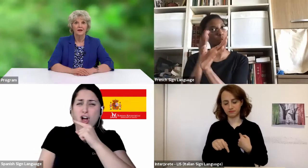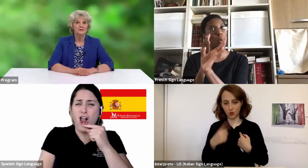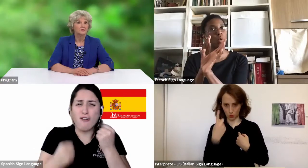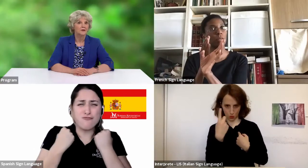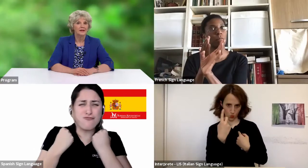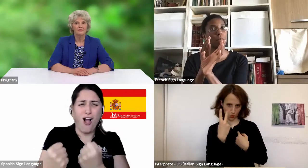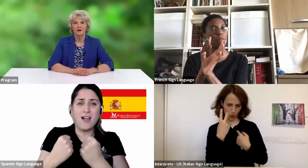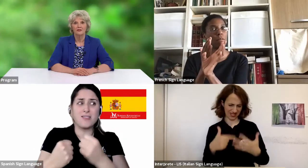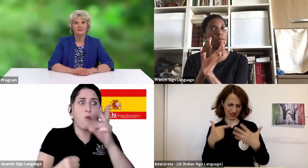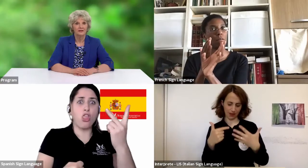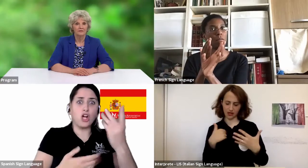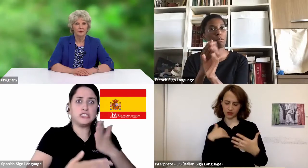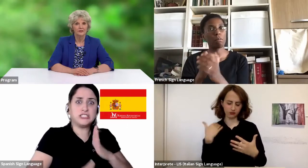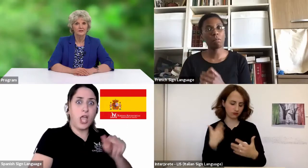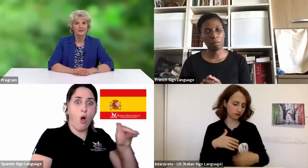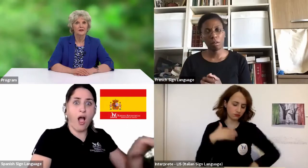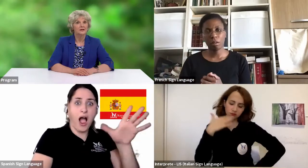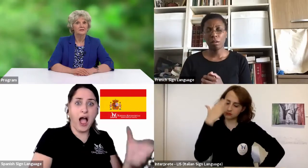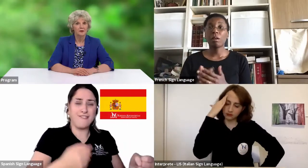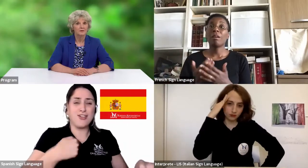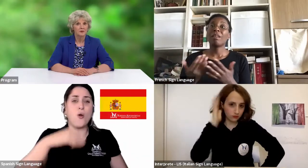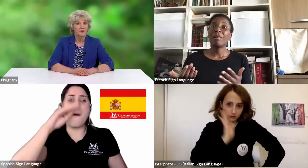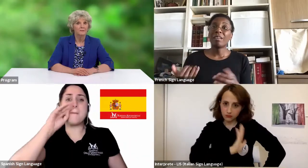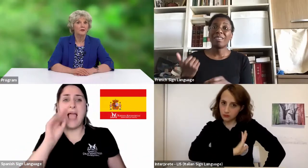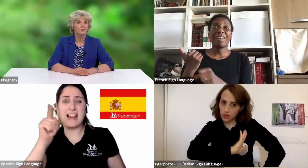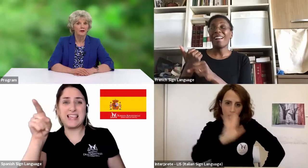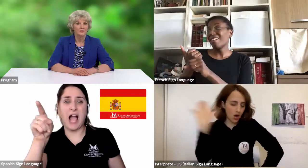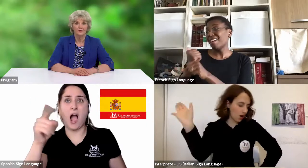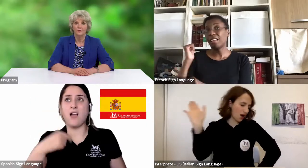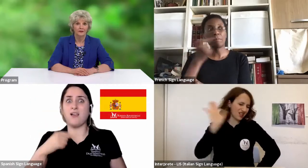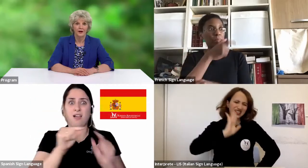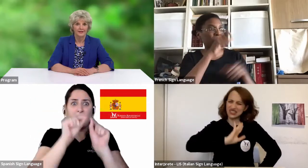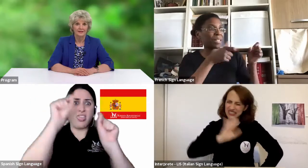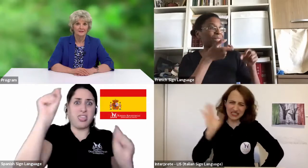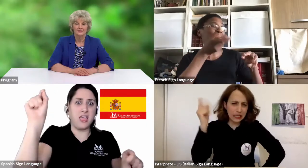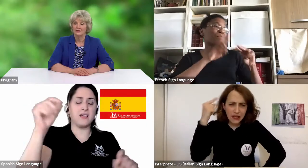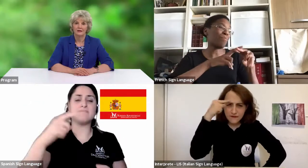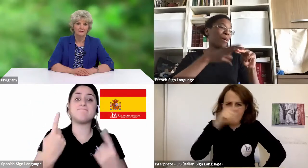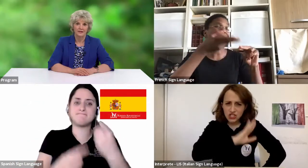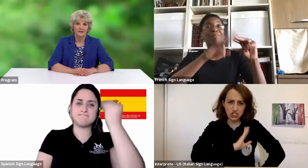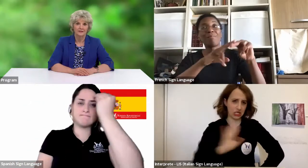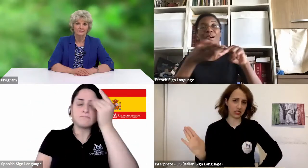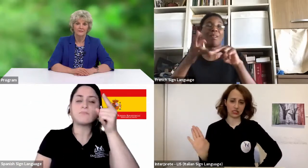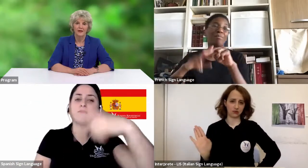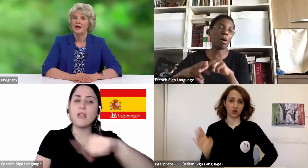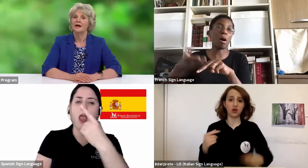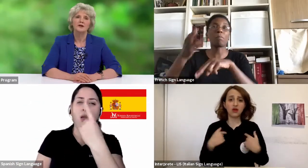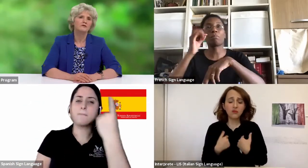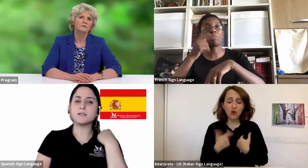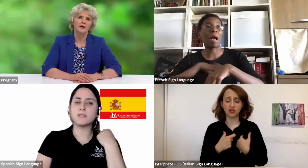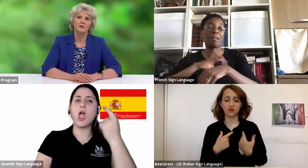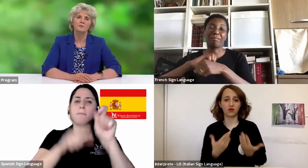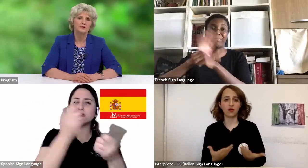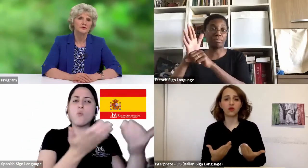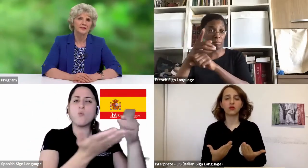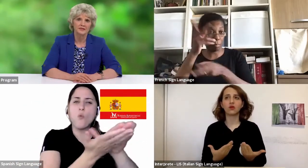as so many have lost loved ones, some of you may be wondering where God is in all of this. I know